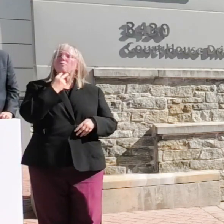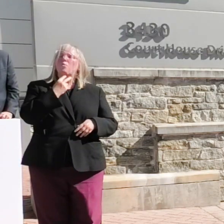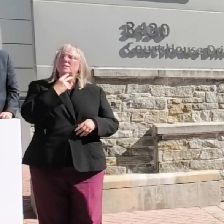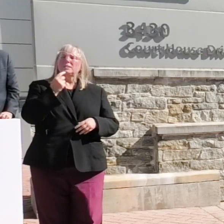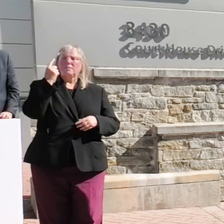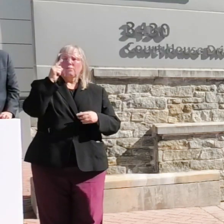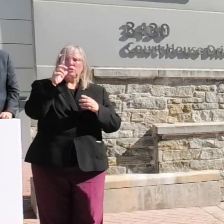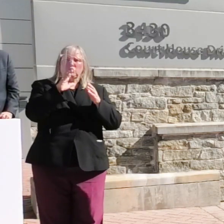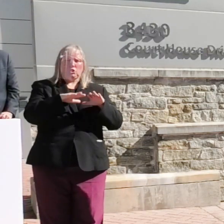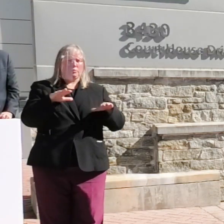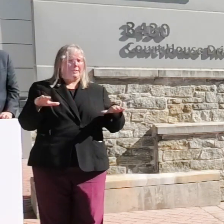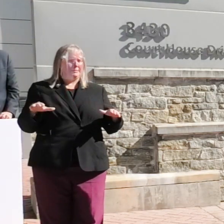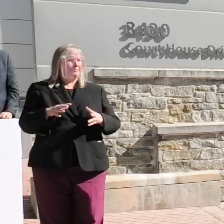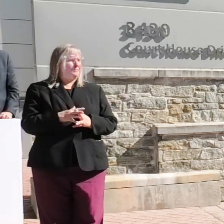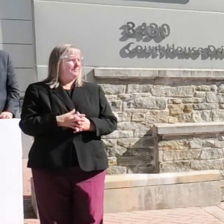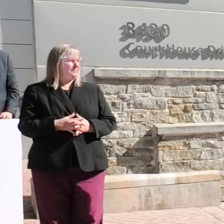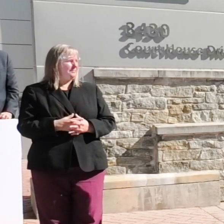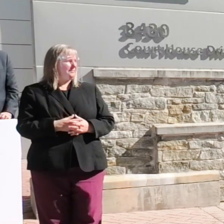for children